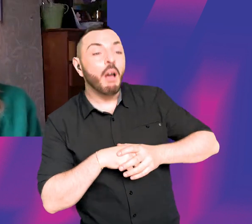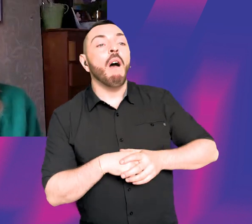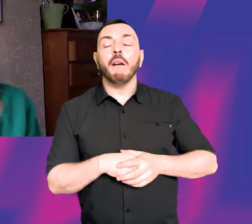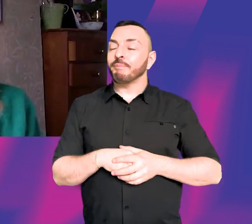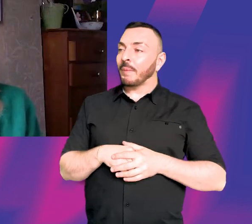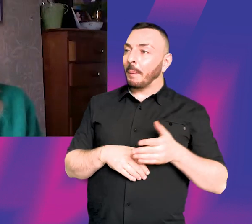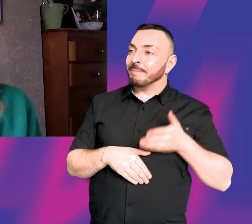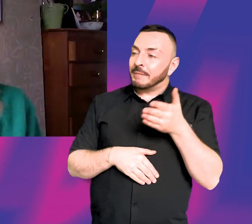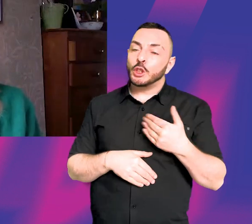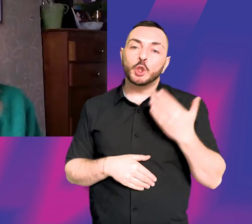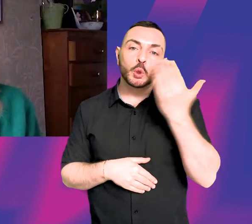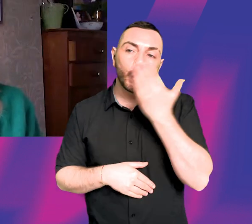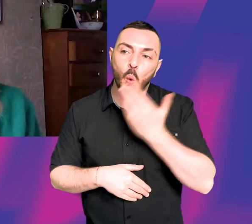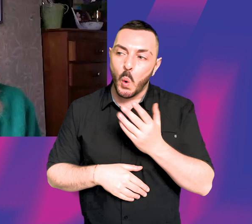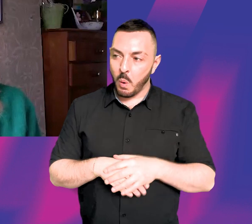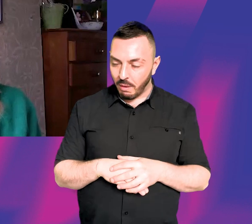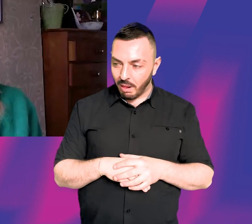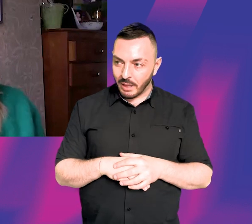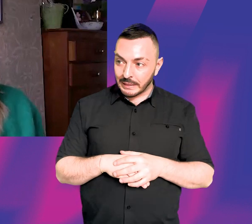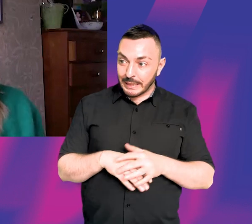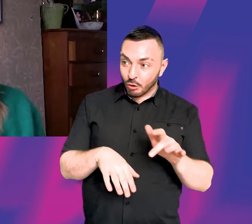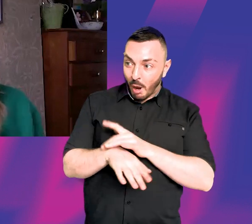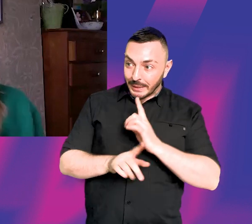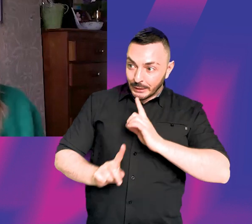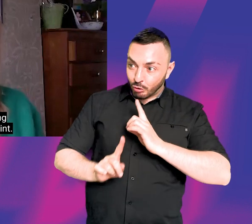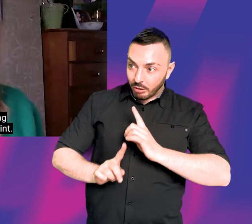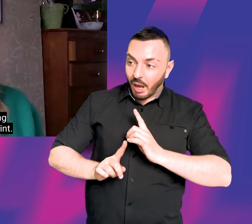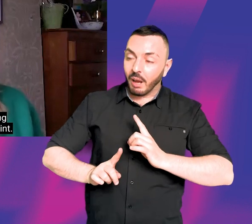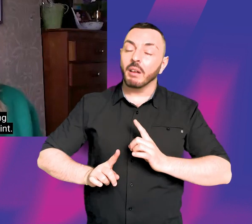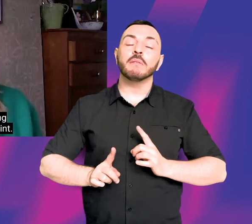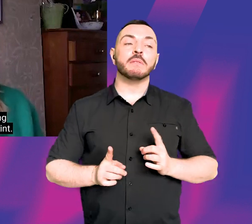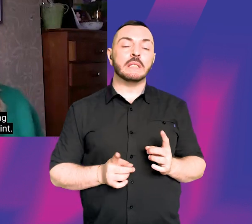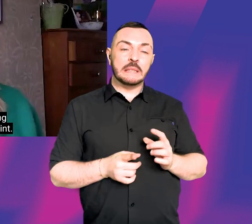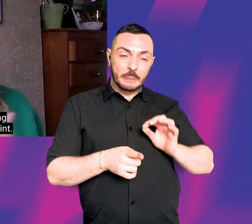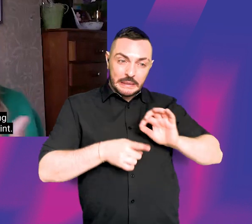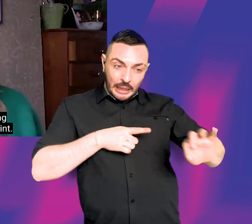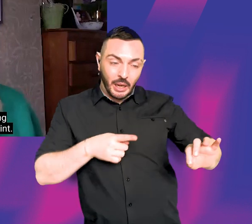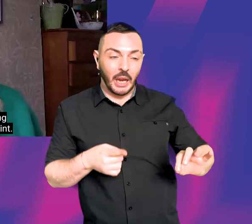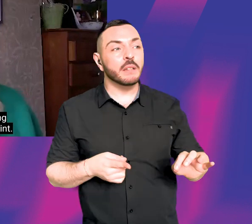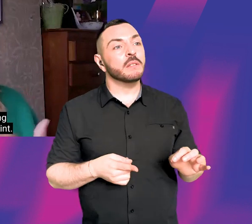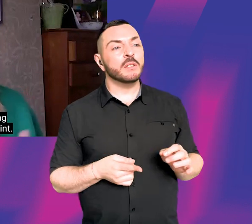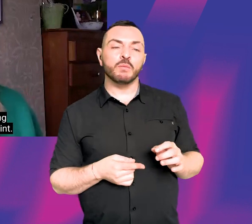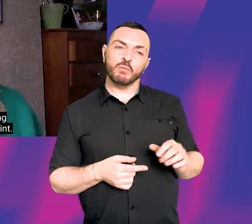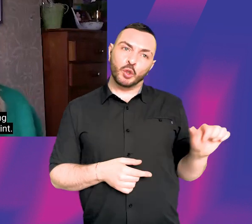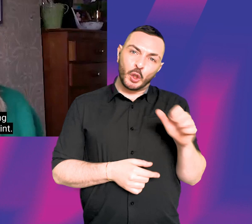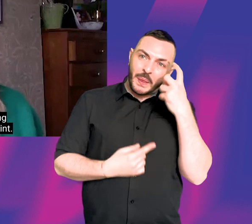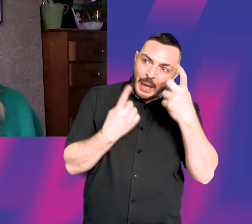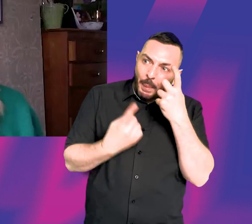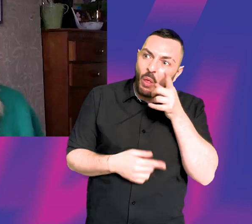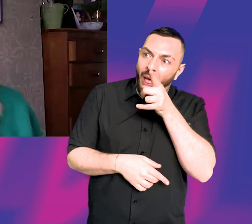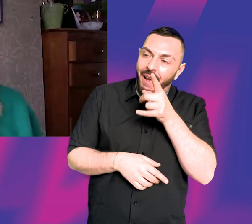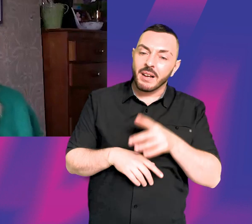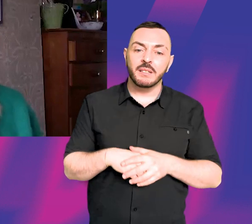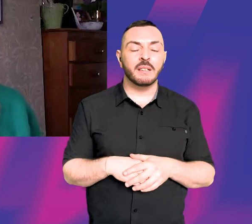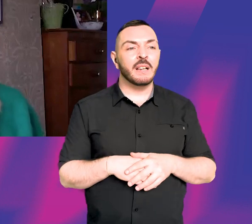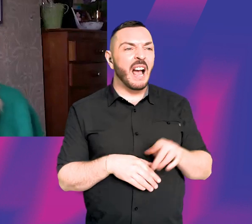drama teacher at the school had like, you know, particularly said, I think it's something that you should think about this. By this point, I